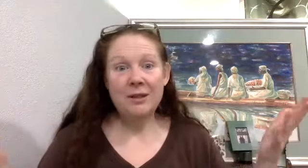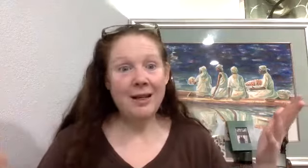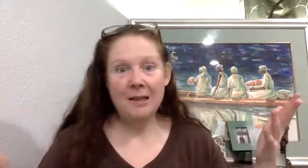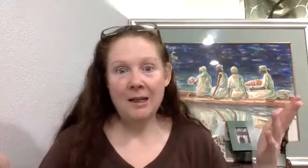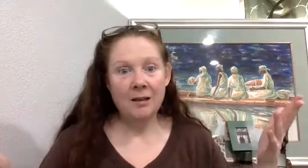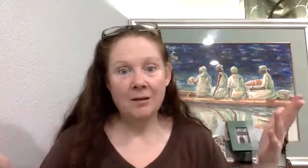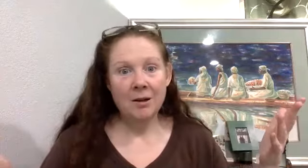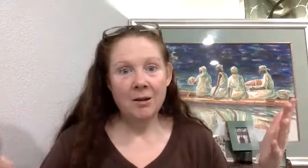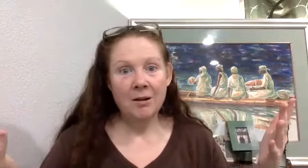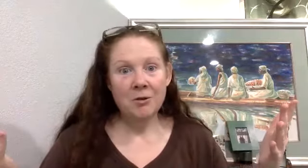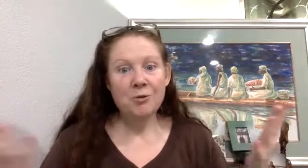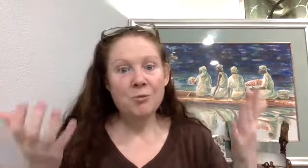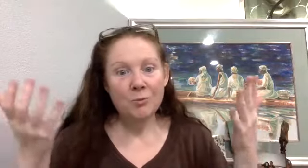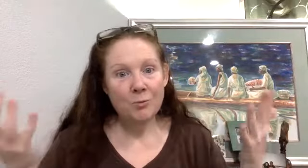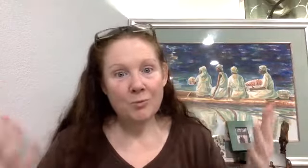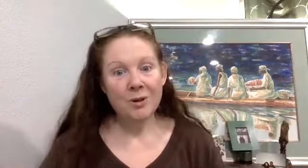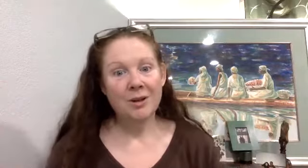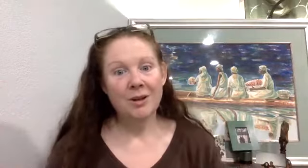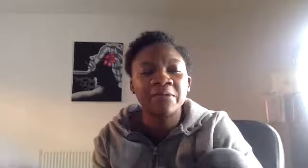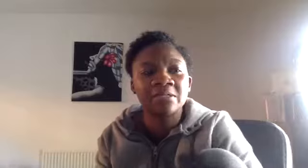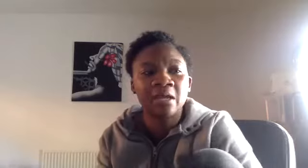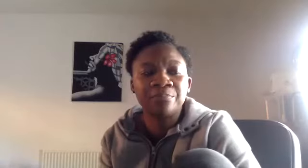-19? I think that there is, um,